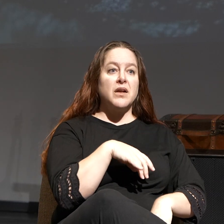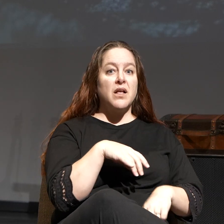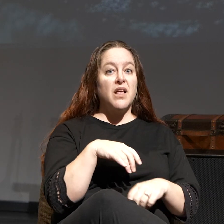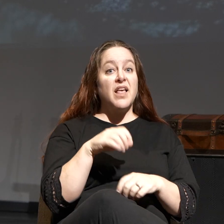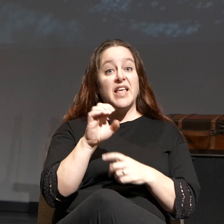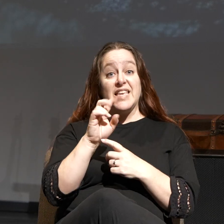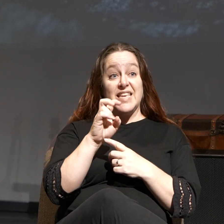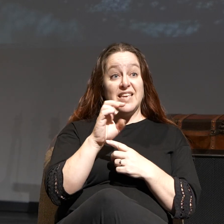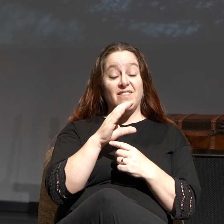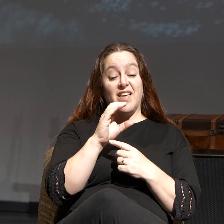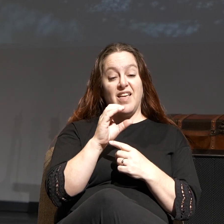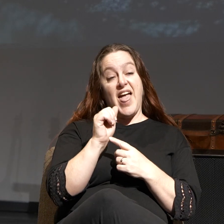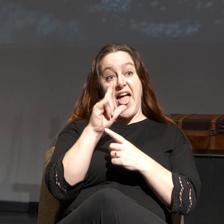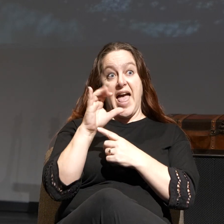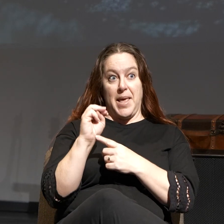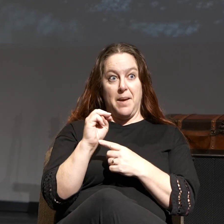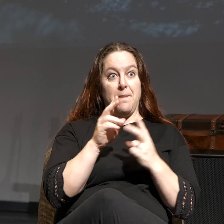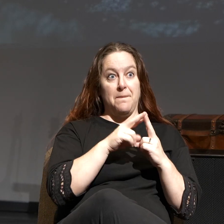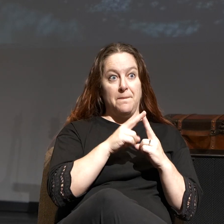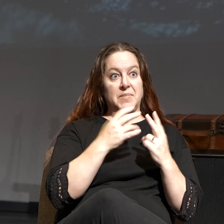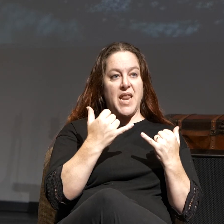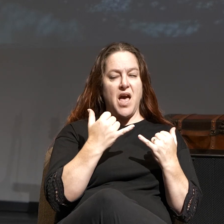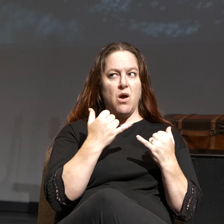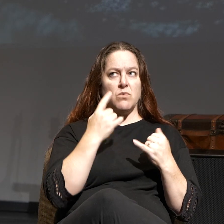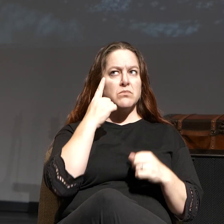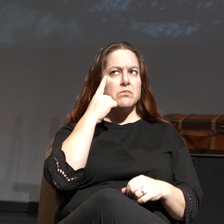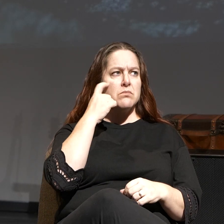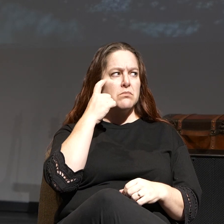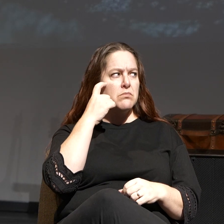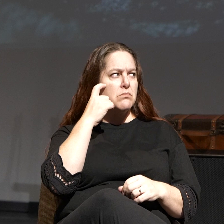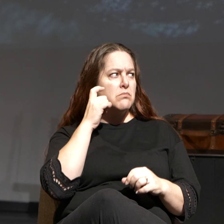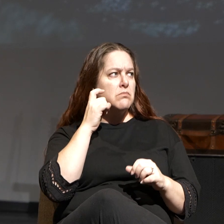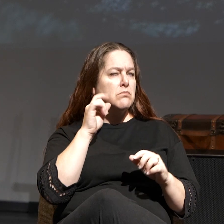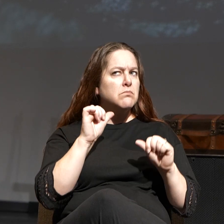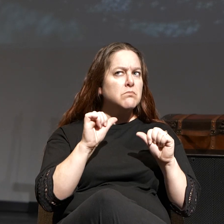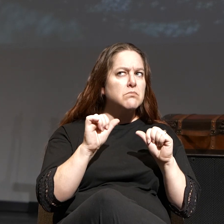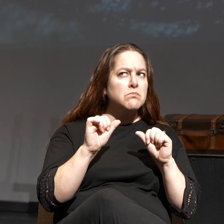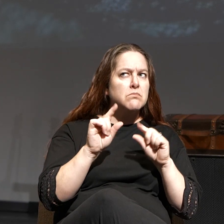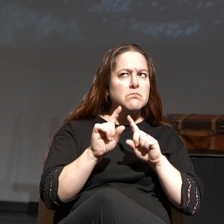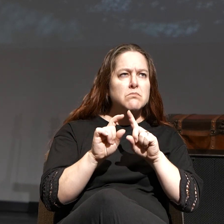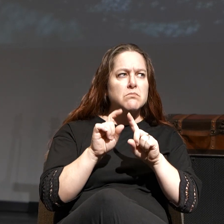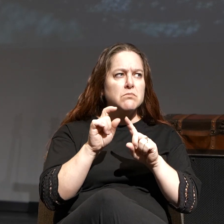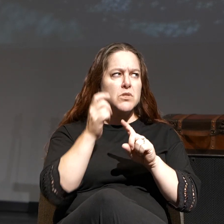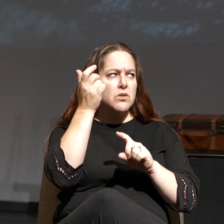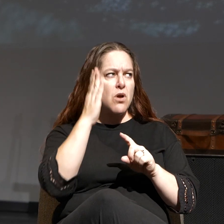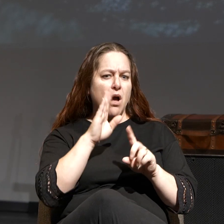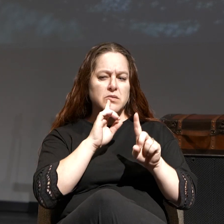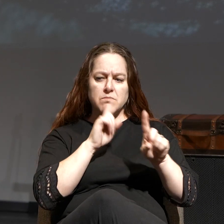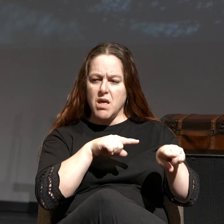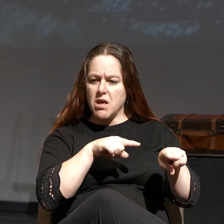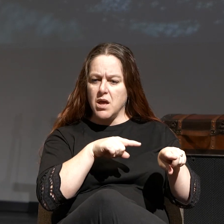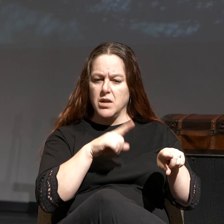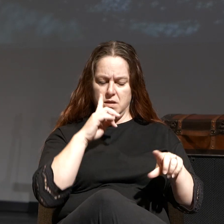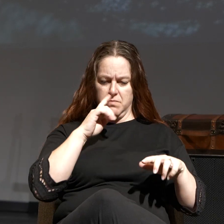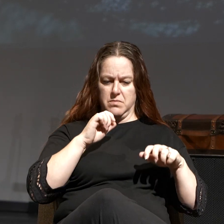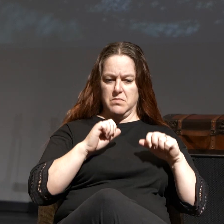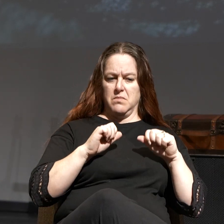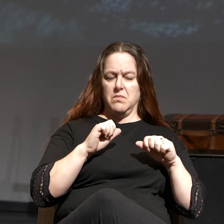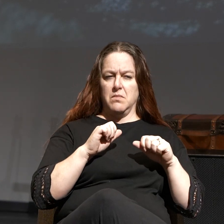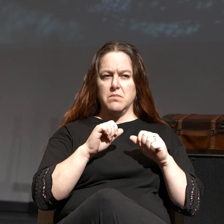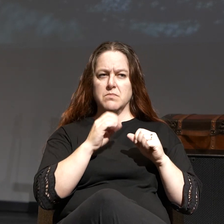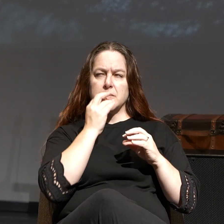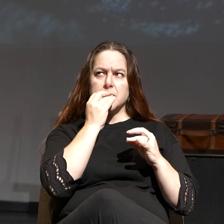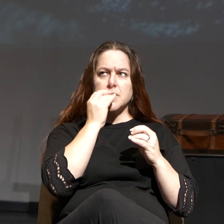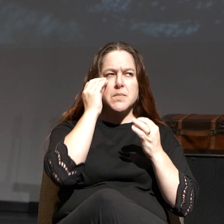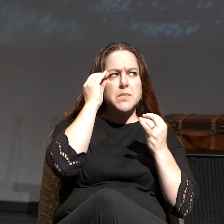and him, he was right there, to question God's commandments, doubting God's commandments. And then